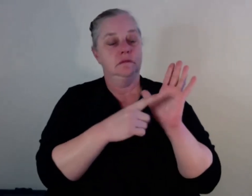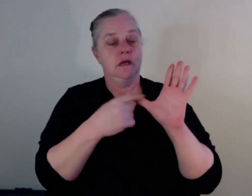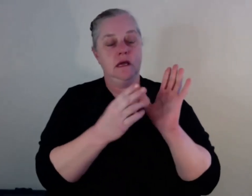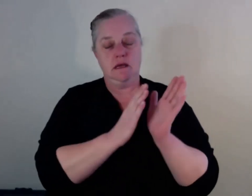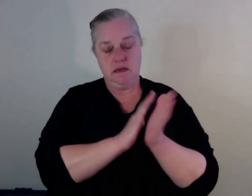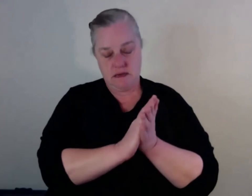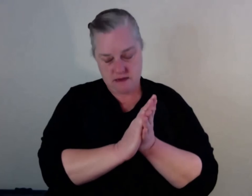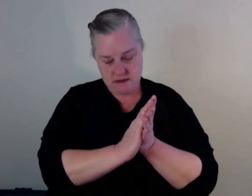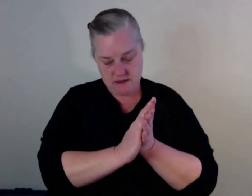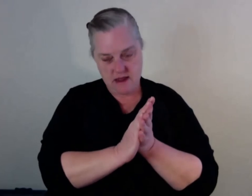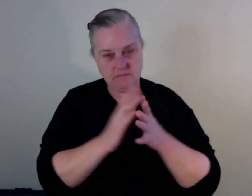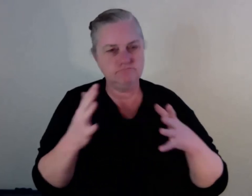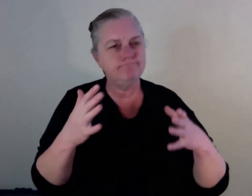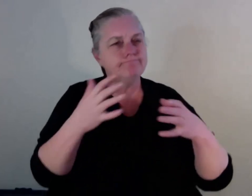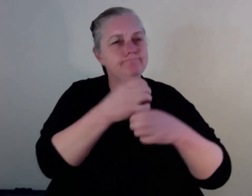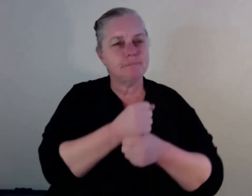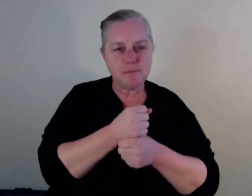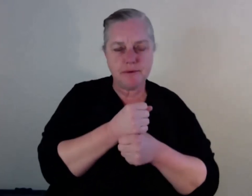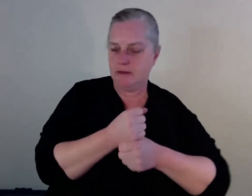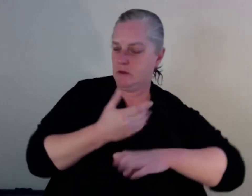diversity in alcohol and other drug settings guide.